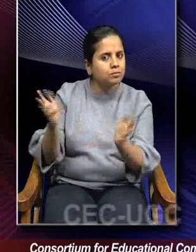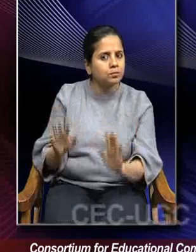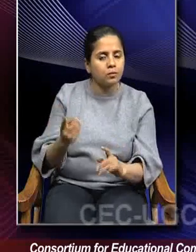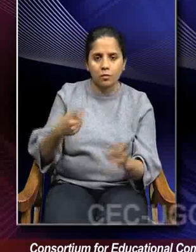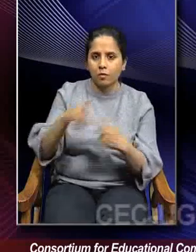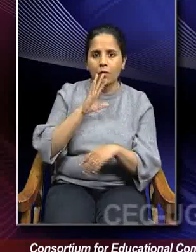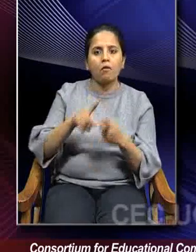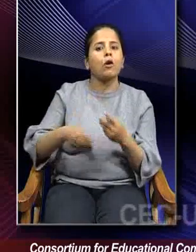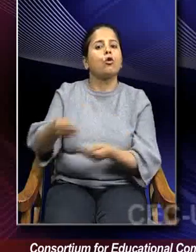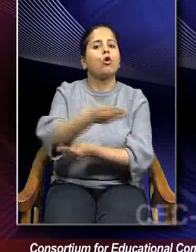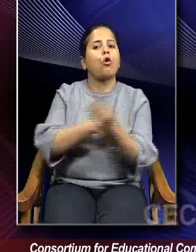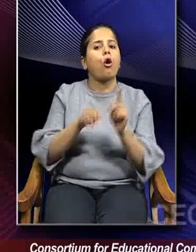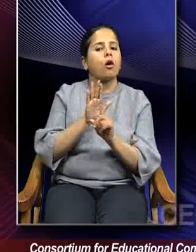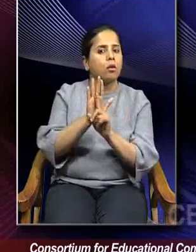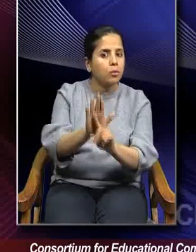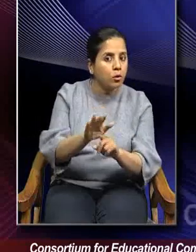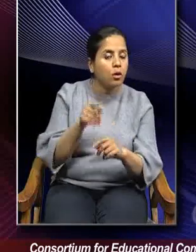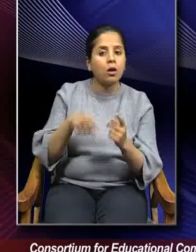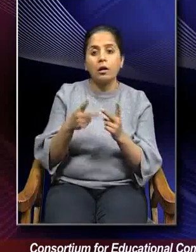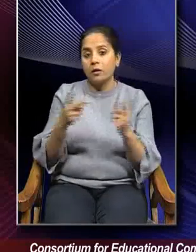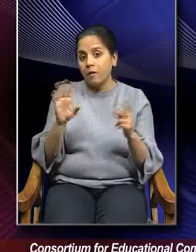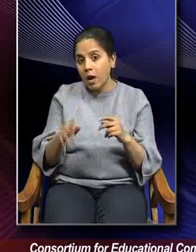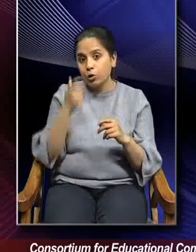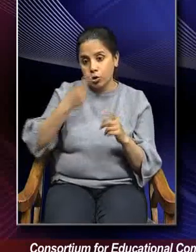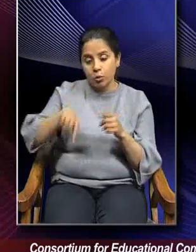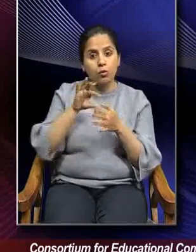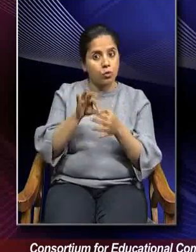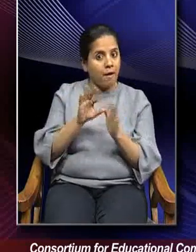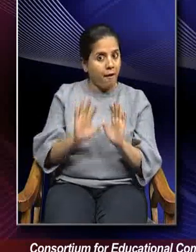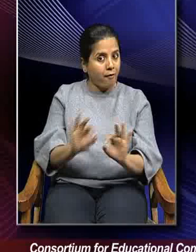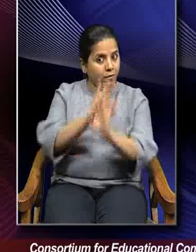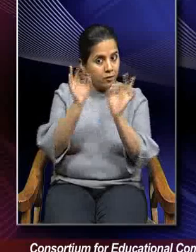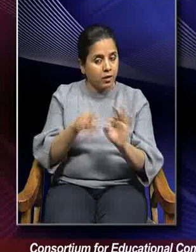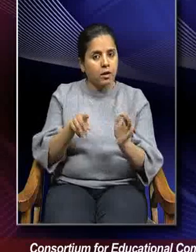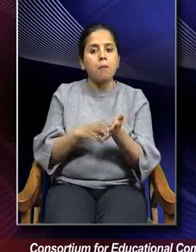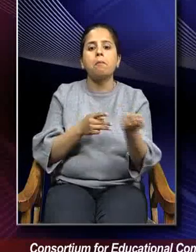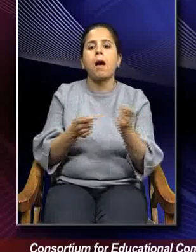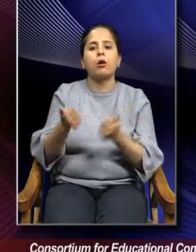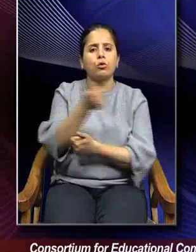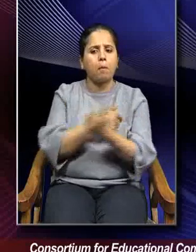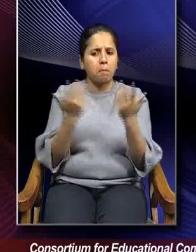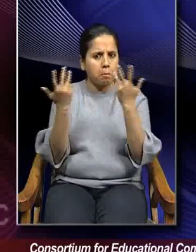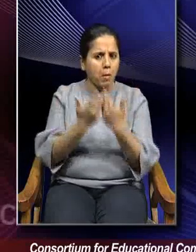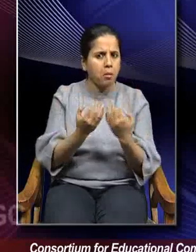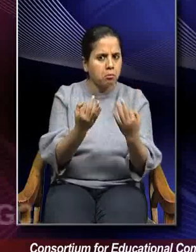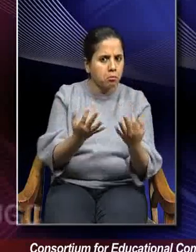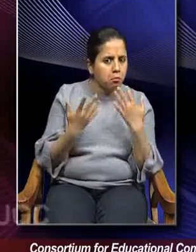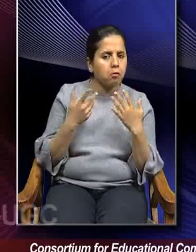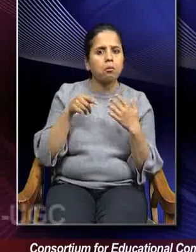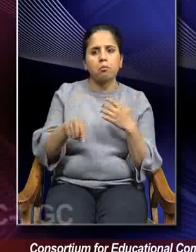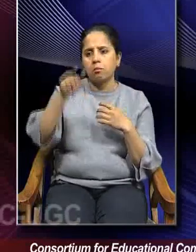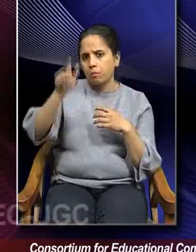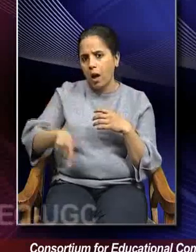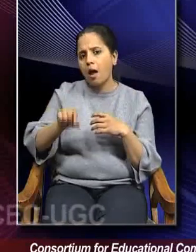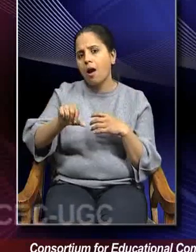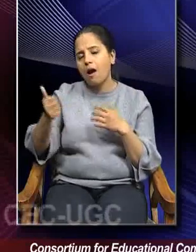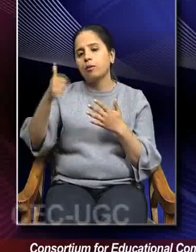have economic approach and human relationship approach in hand? So management competencies and excellence in men is another